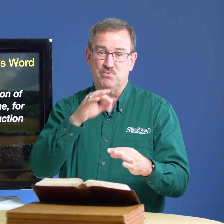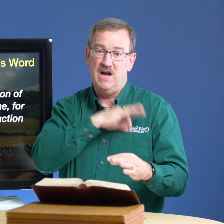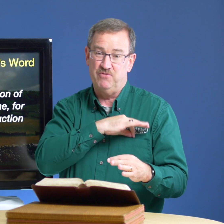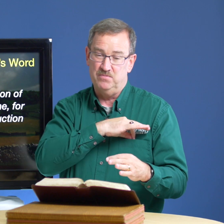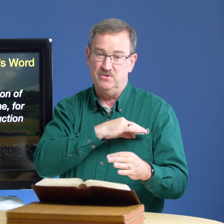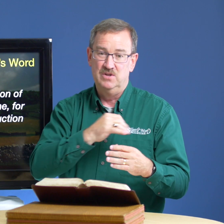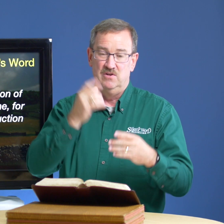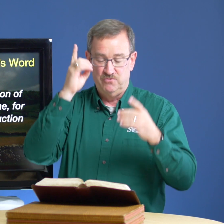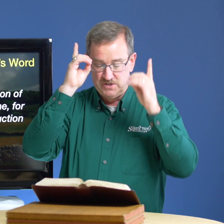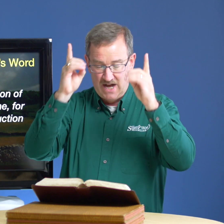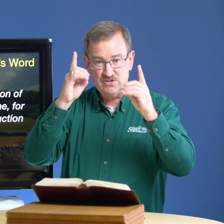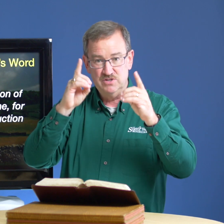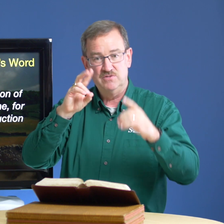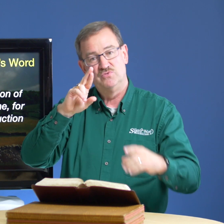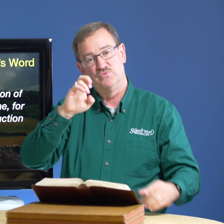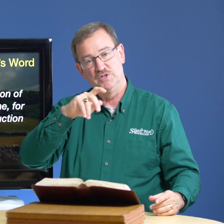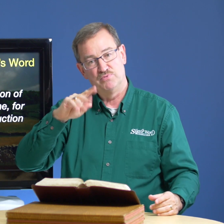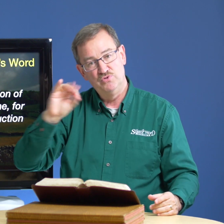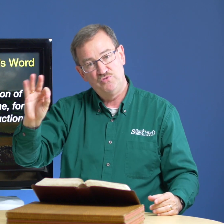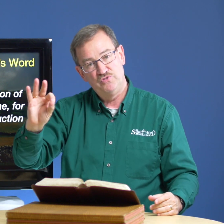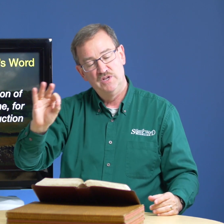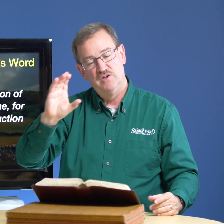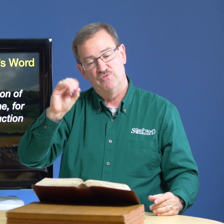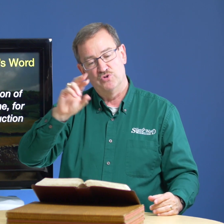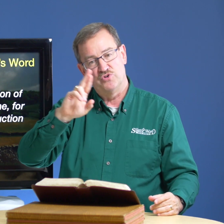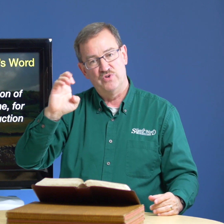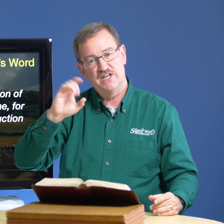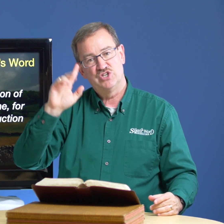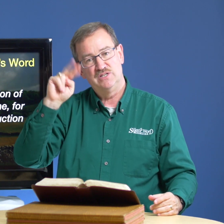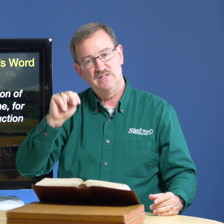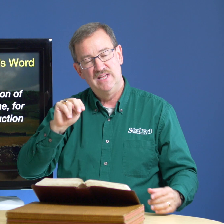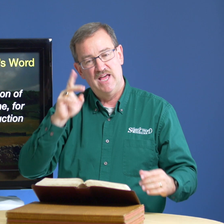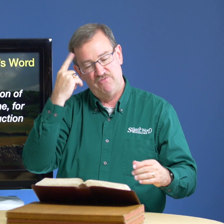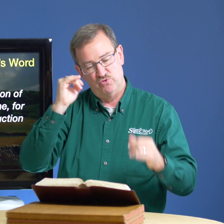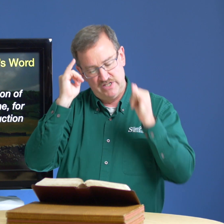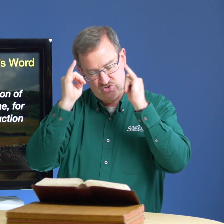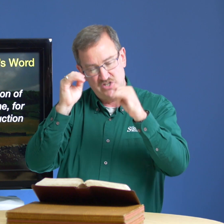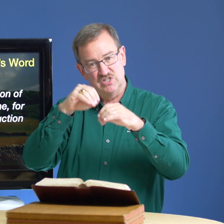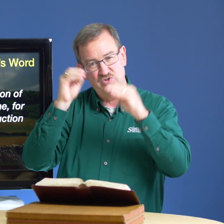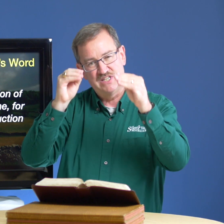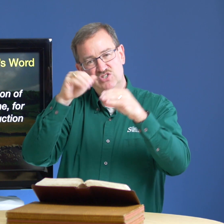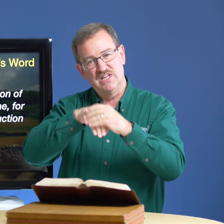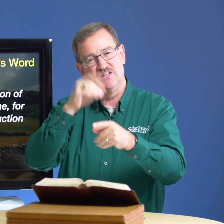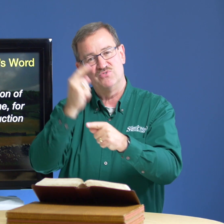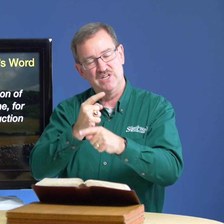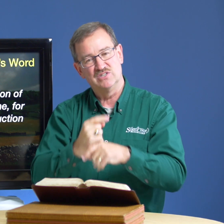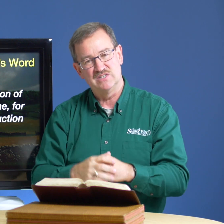profitable for doctrine reproof for correction and for instruction or teaching in righteousness